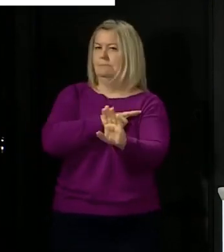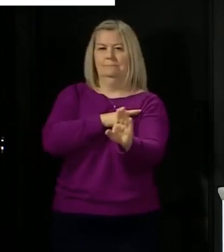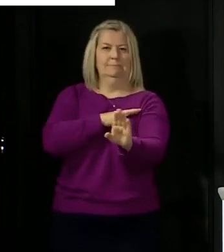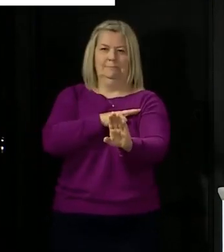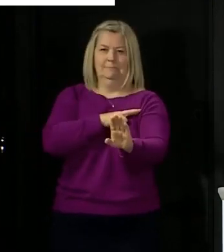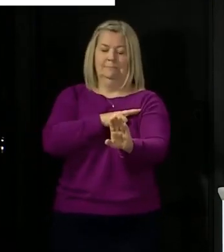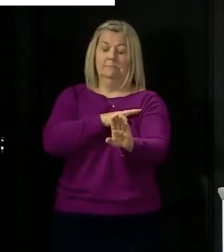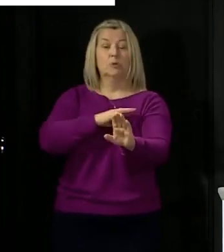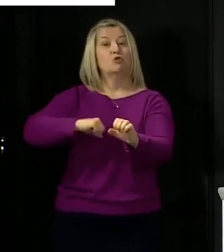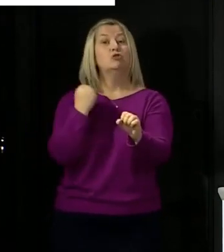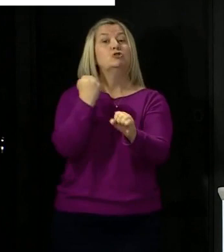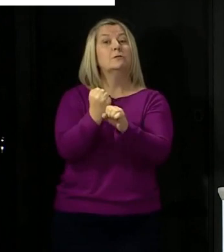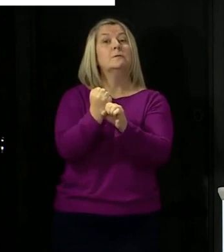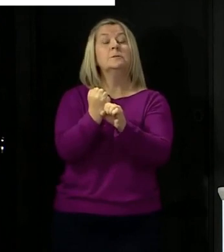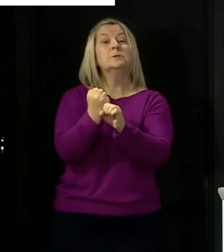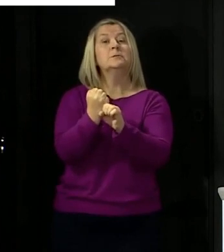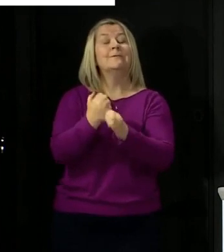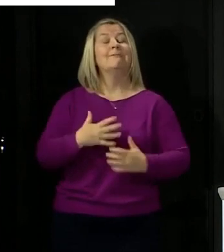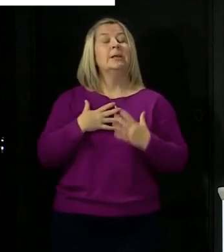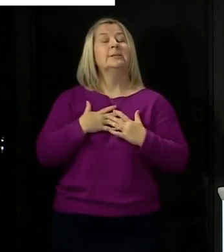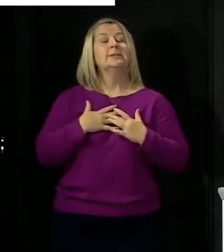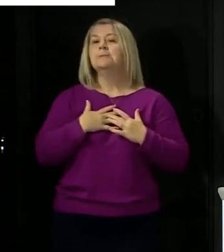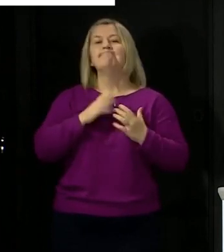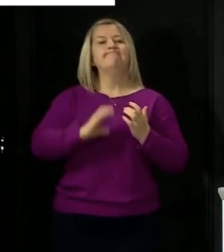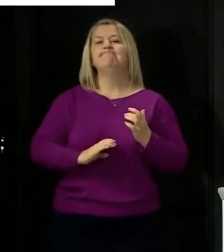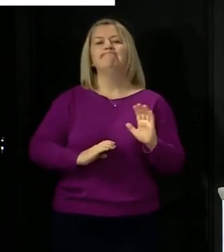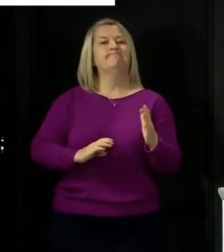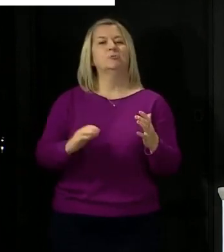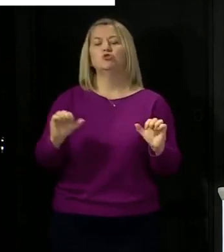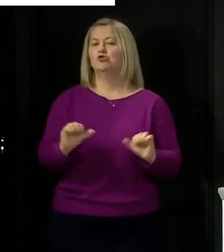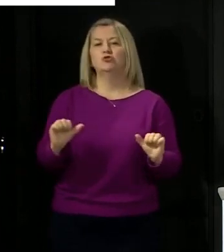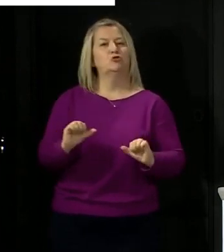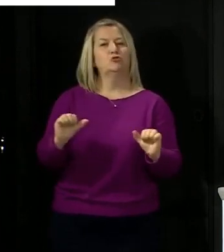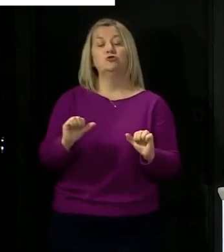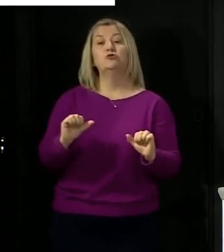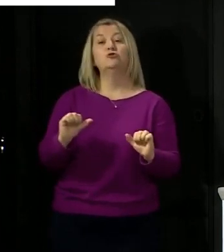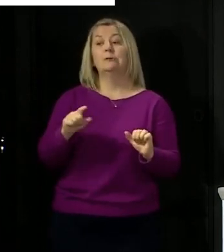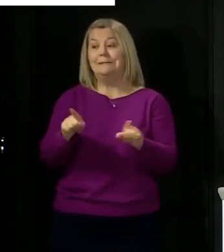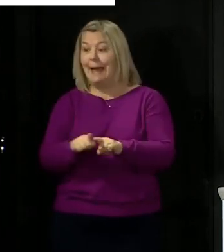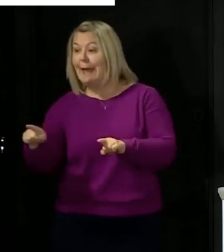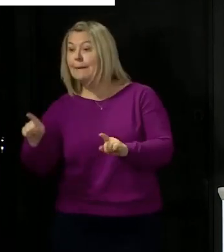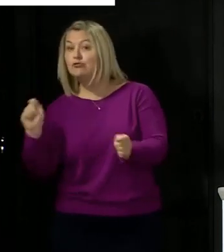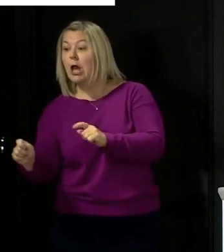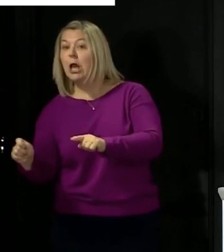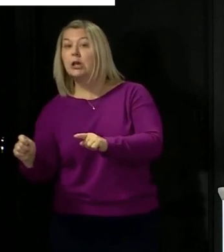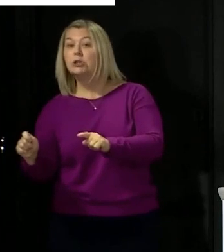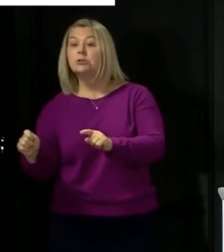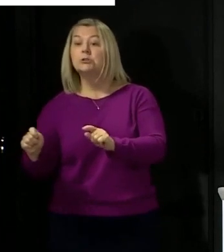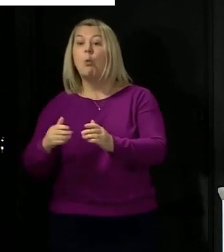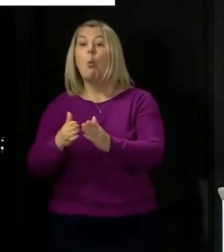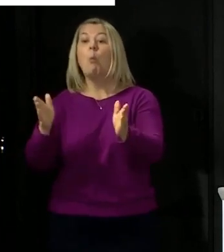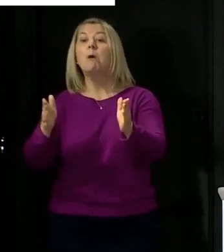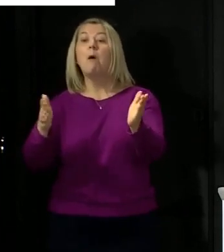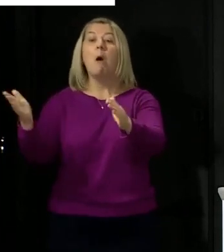because the Scottish government is not yet confident that these changes can be made safely in Scotland